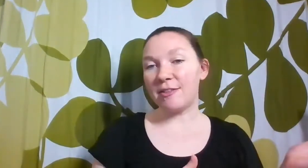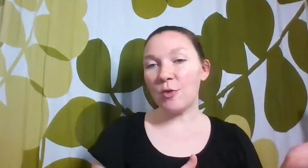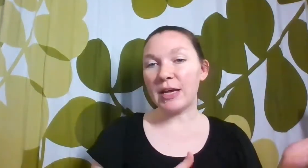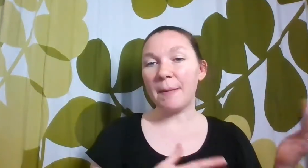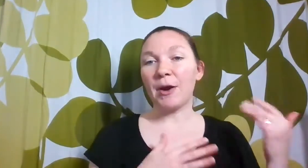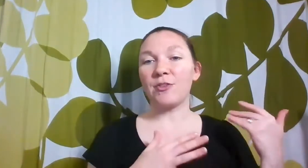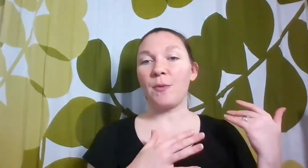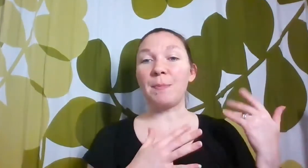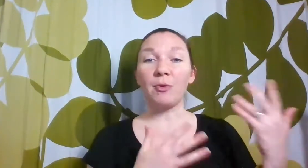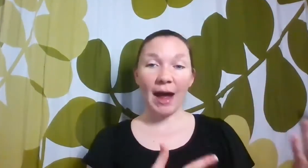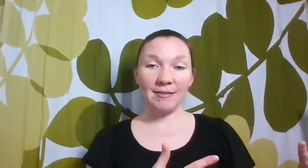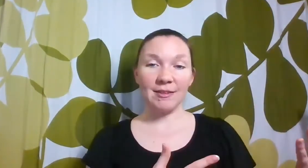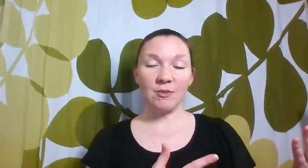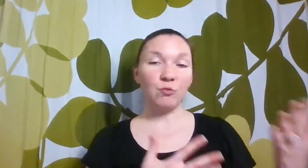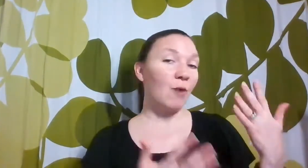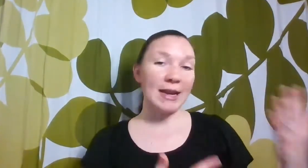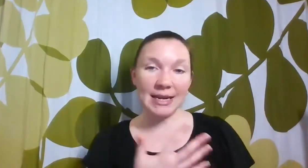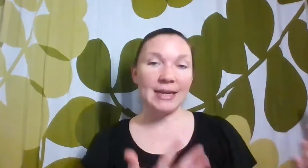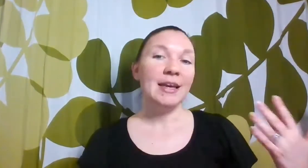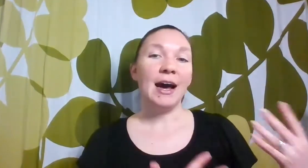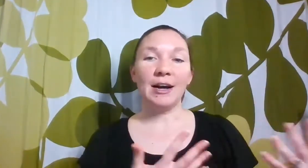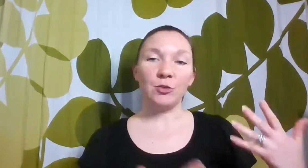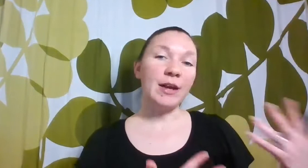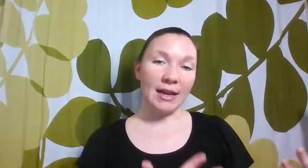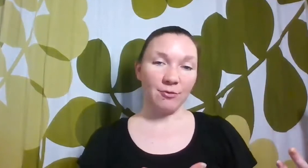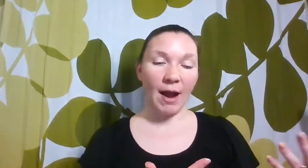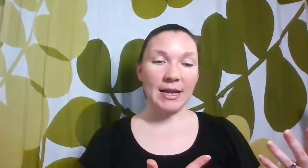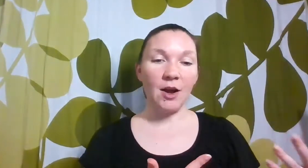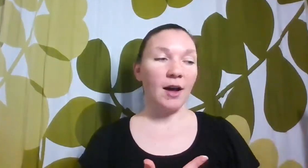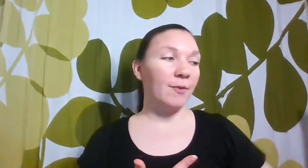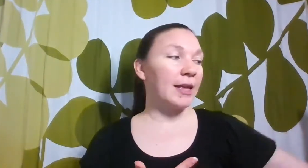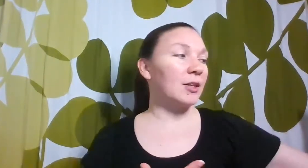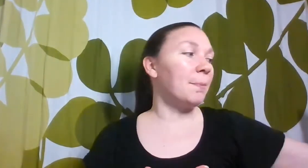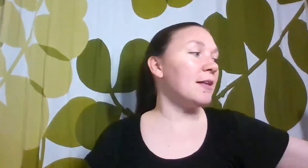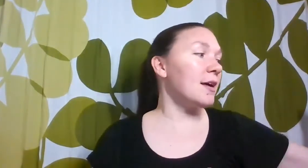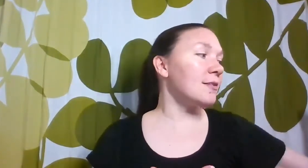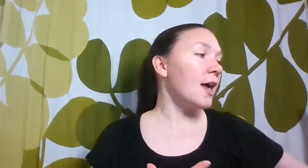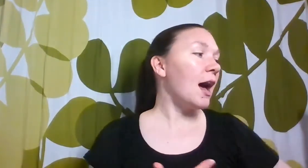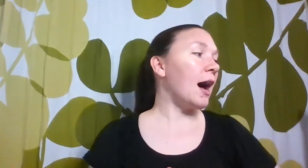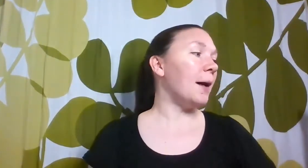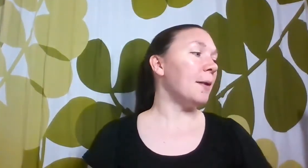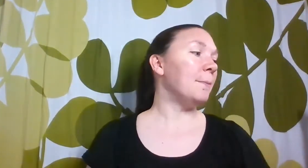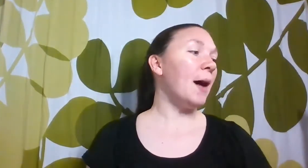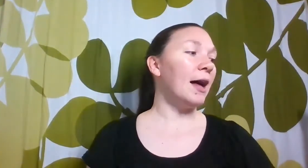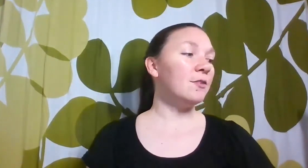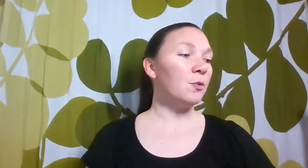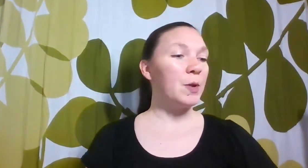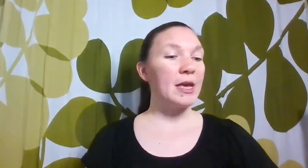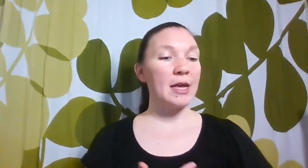zookeepers. So we practice writing, creative writing on a regular basis. But we